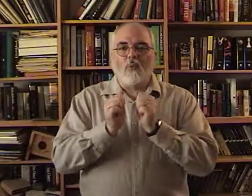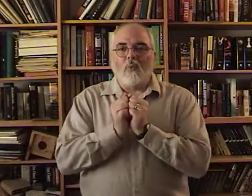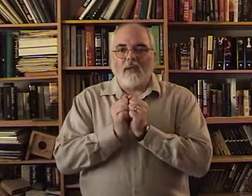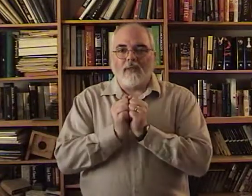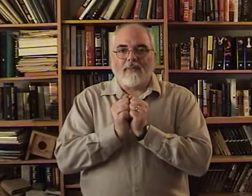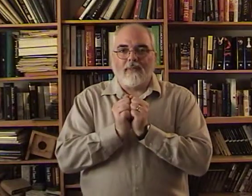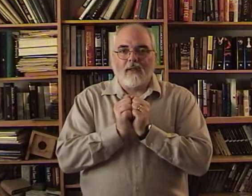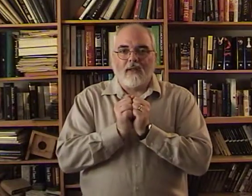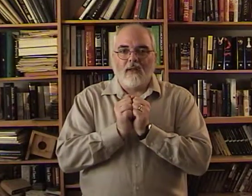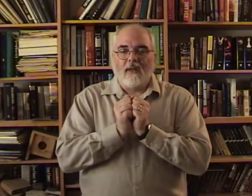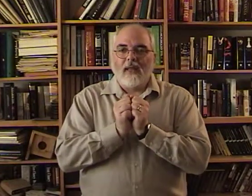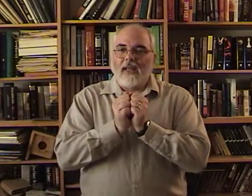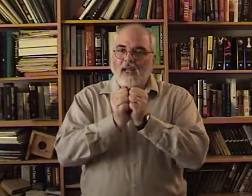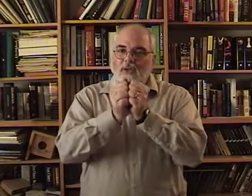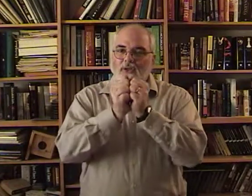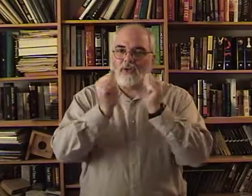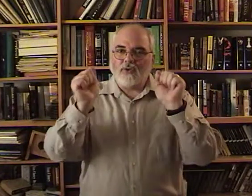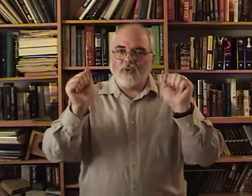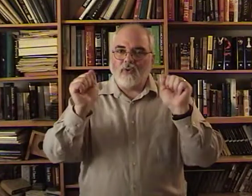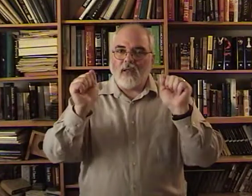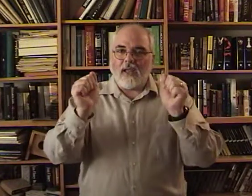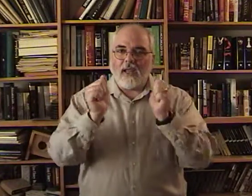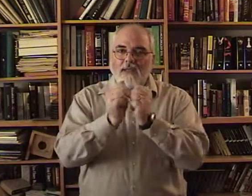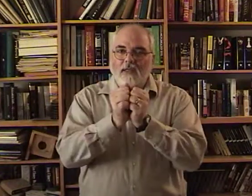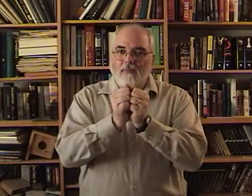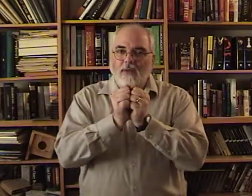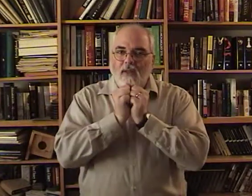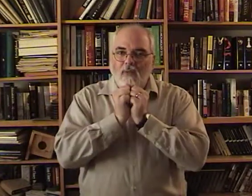With. And you just two A hands coming together.